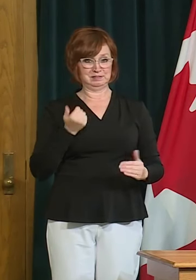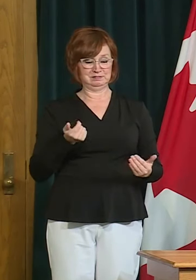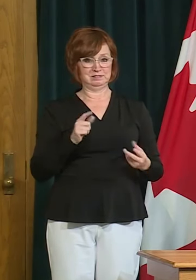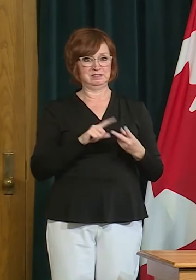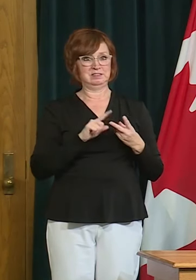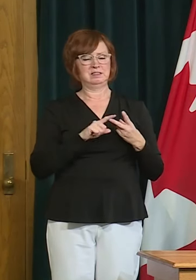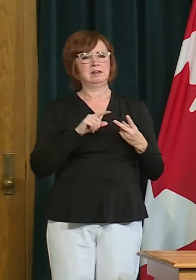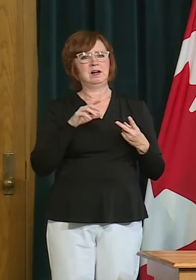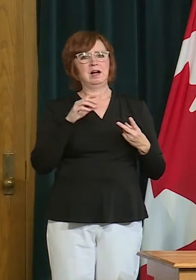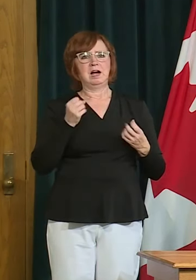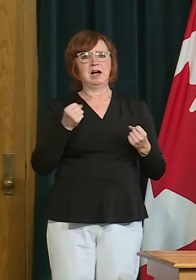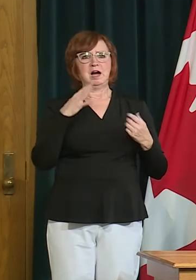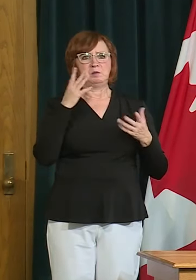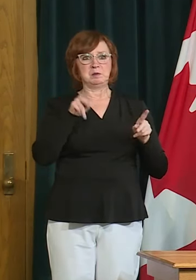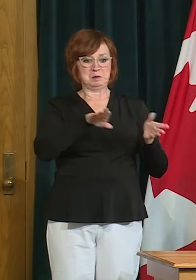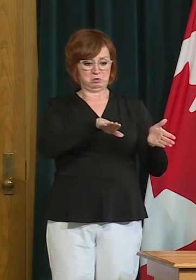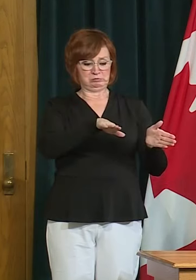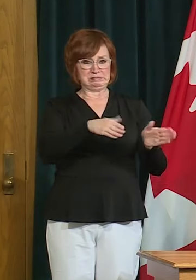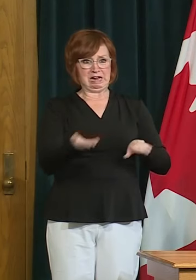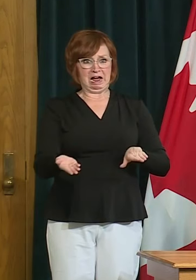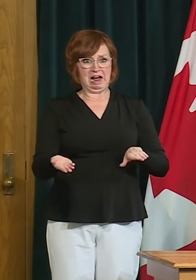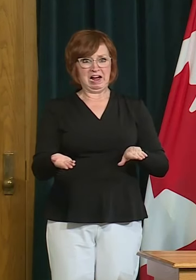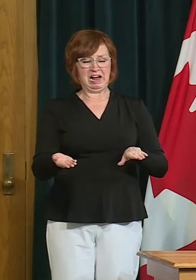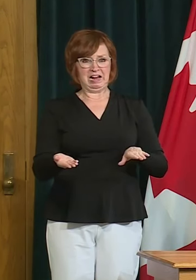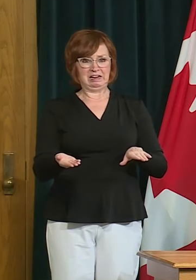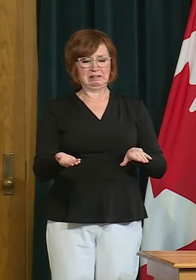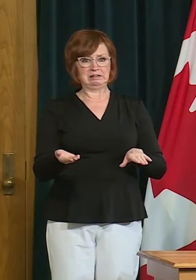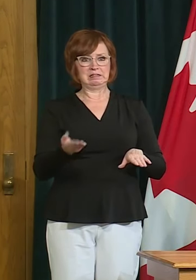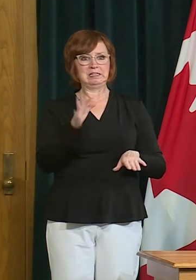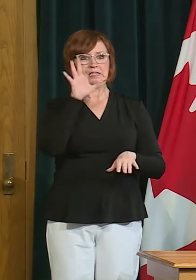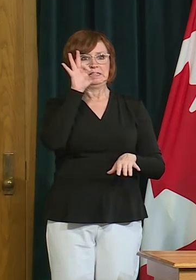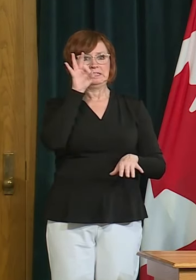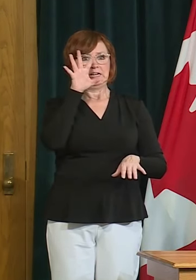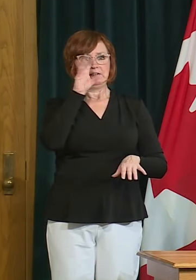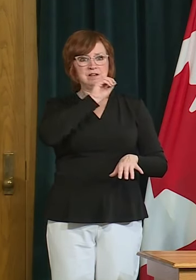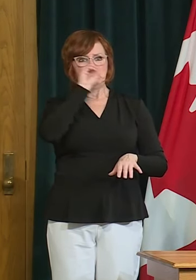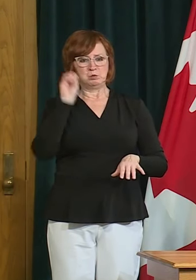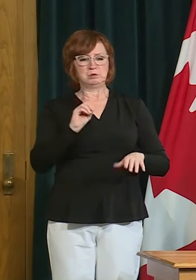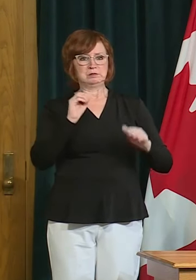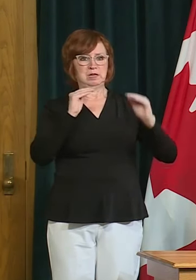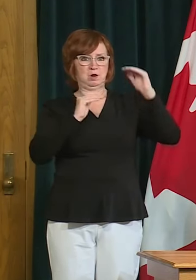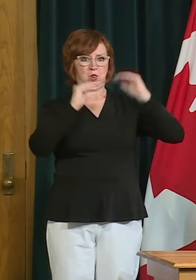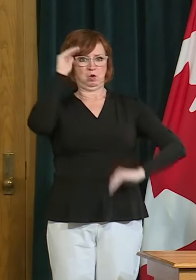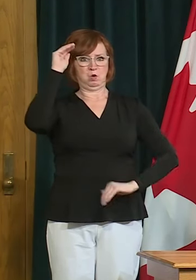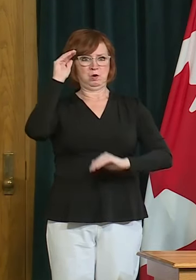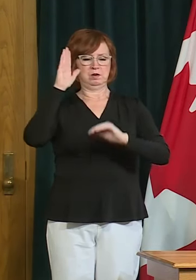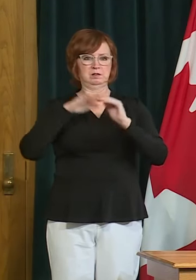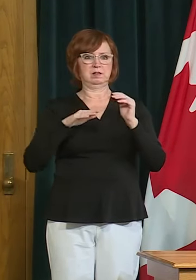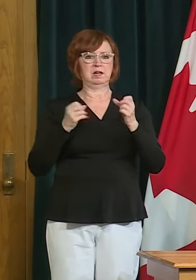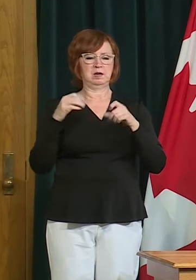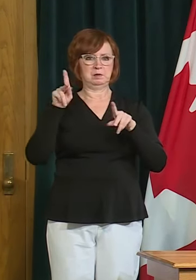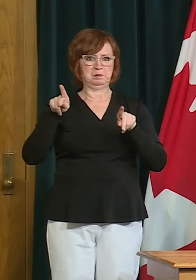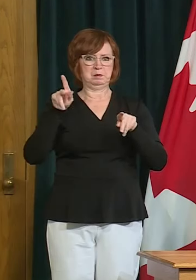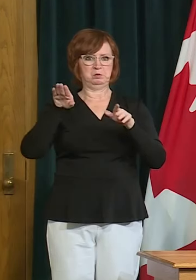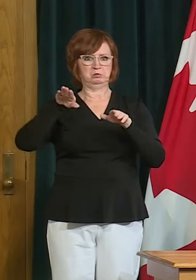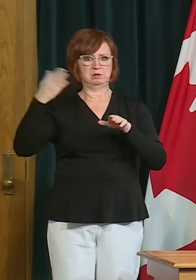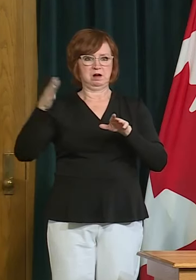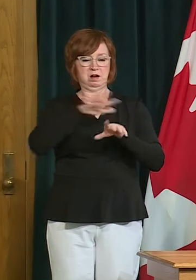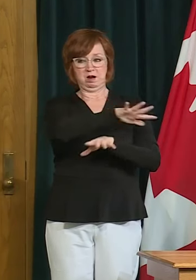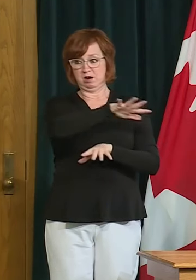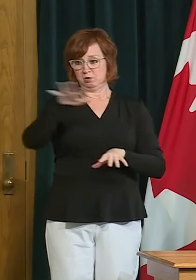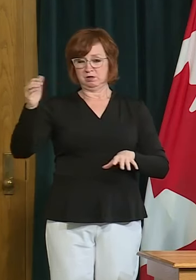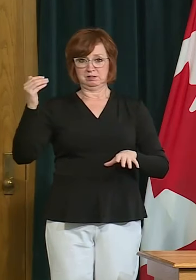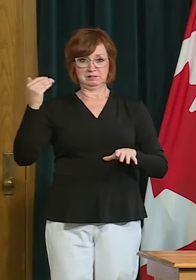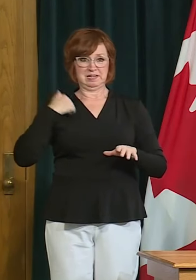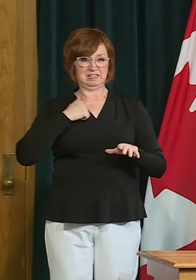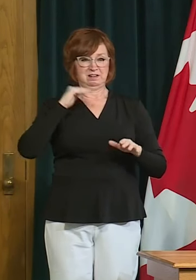fatality rate in canada these are are tremendous numbers we are we still need to be aware that this virus is still here just